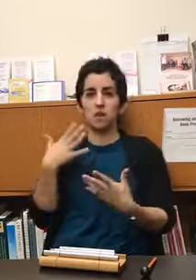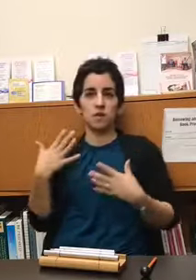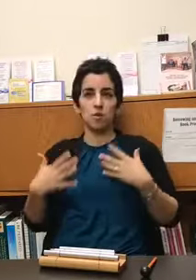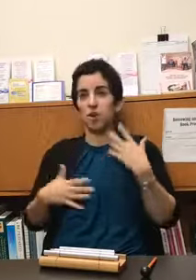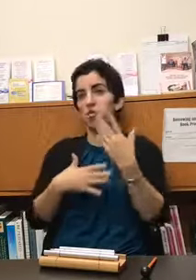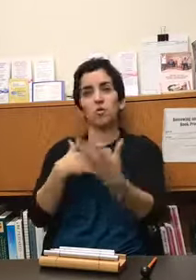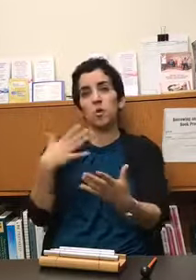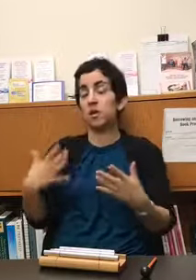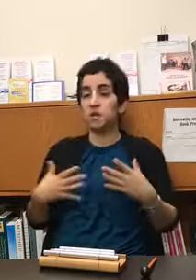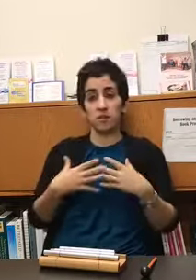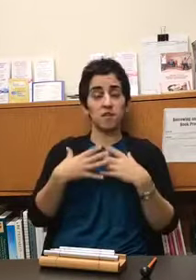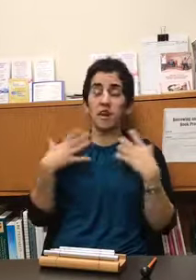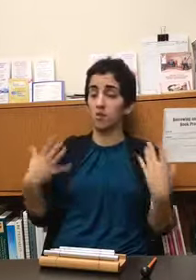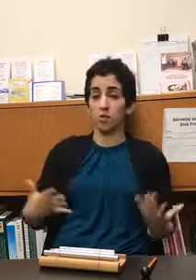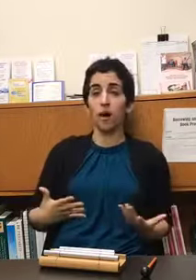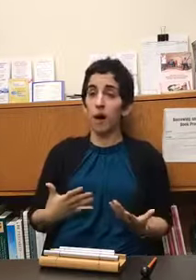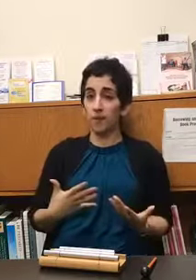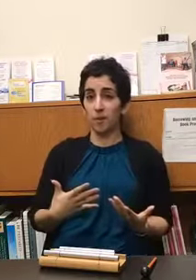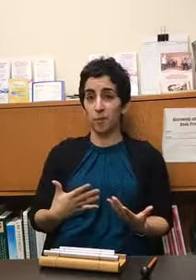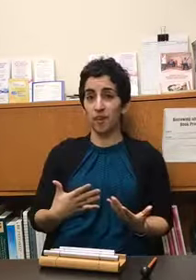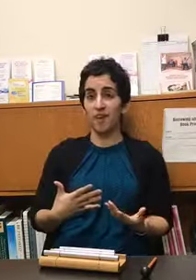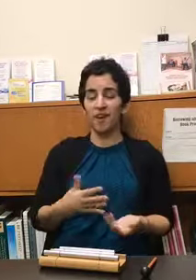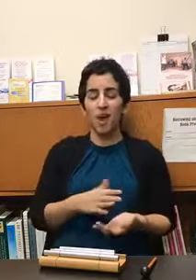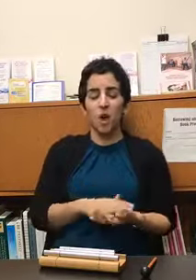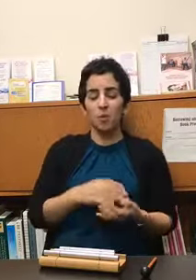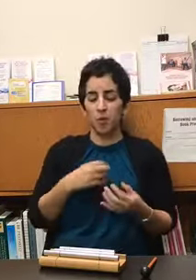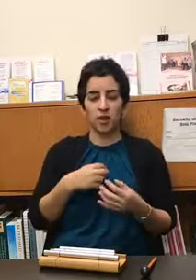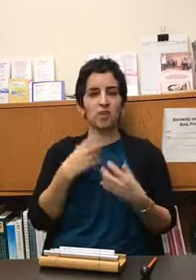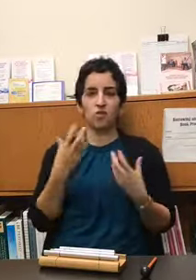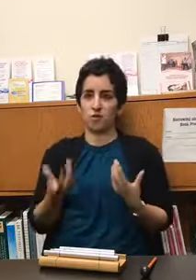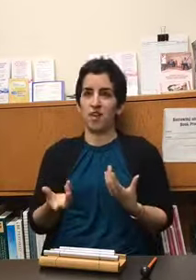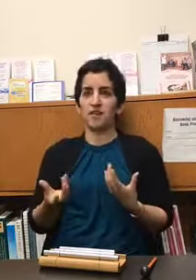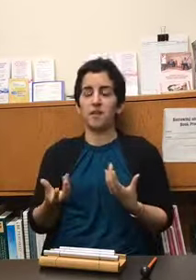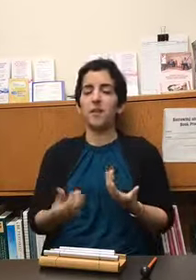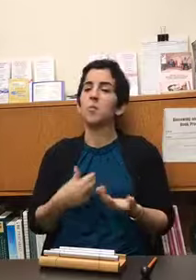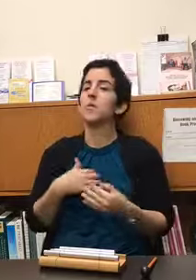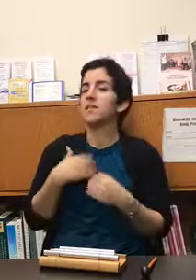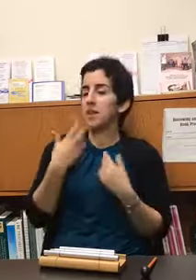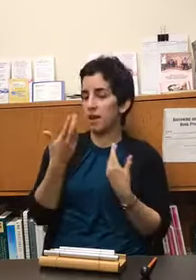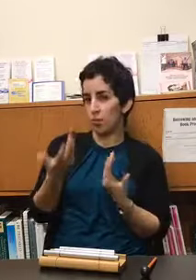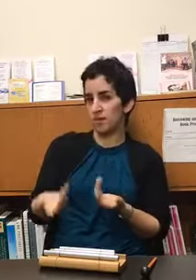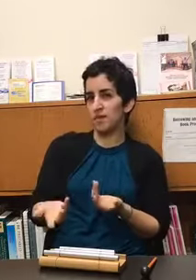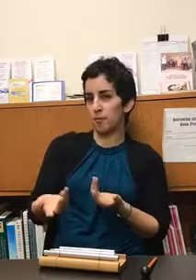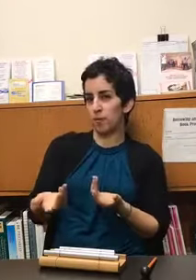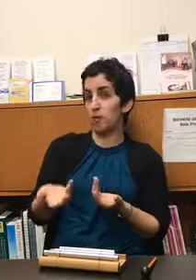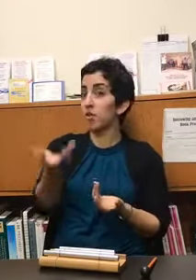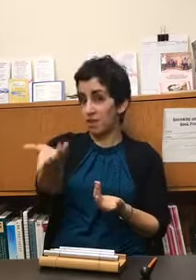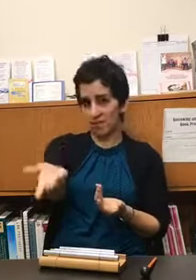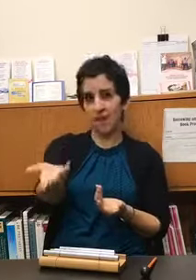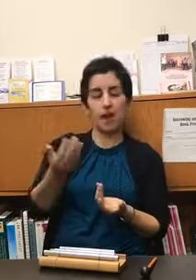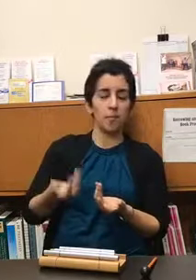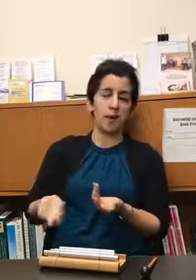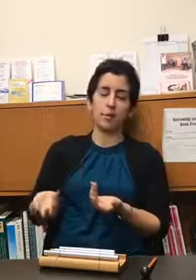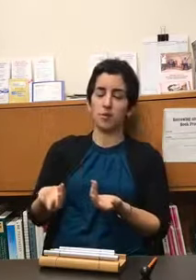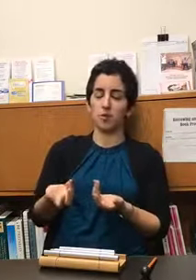or i do know what it is and it scares the crap out of me but we can externalize it and then we might take it one step further give it a name absolutely